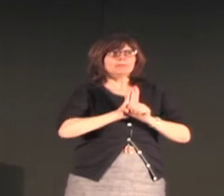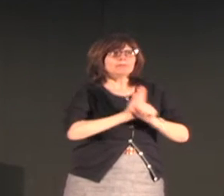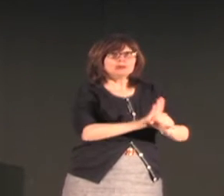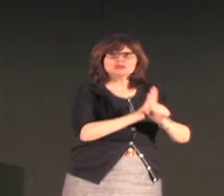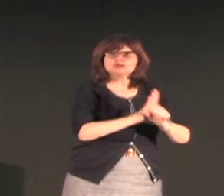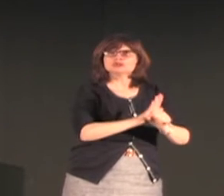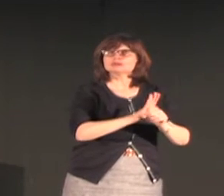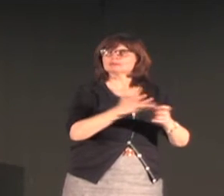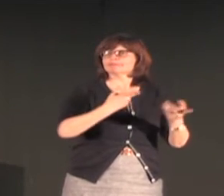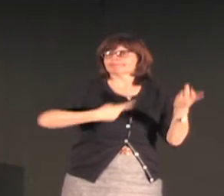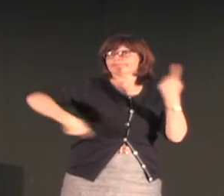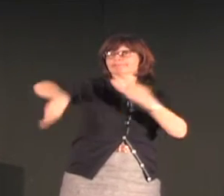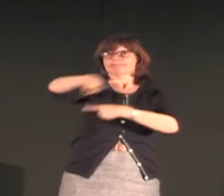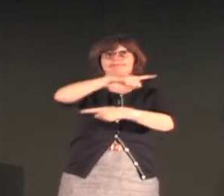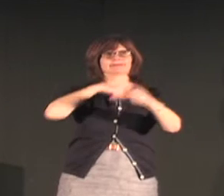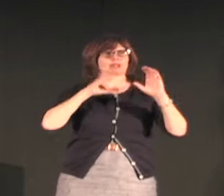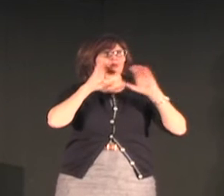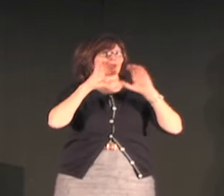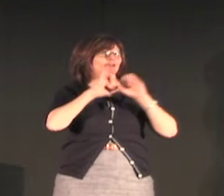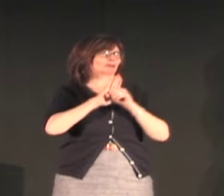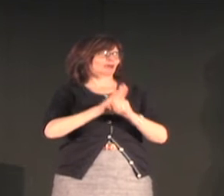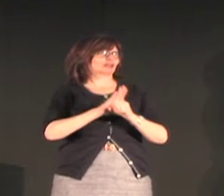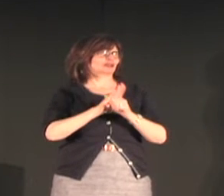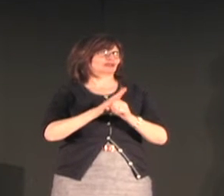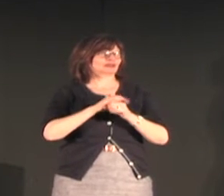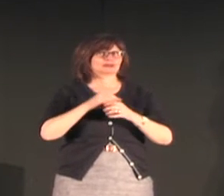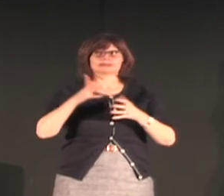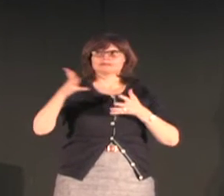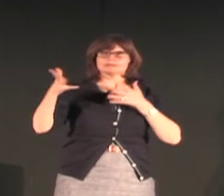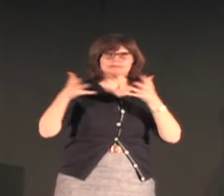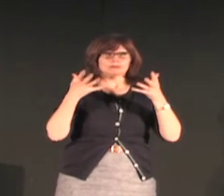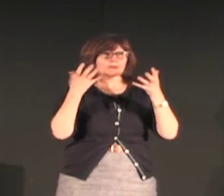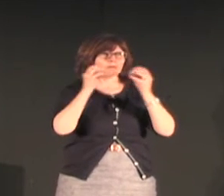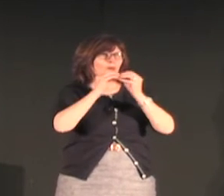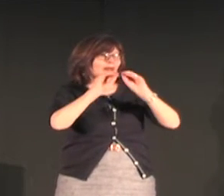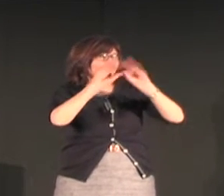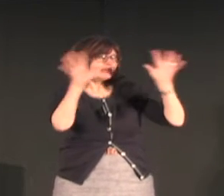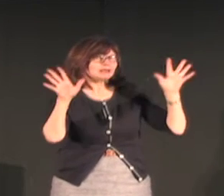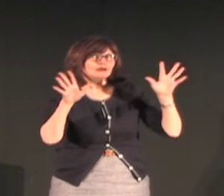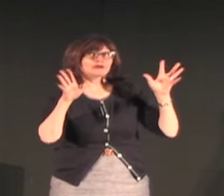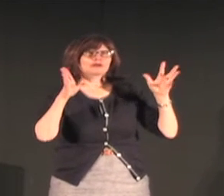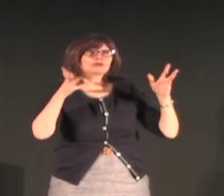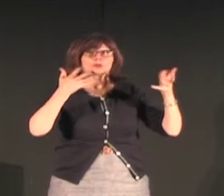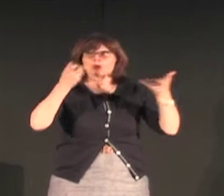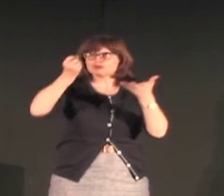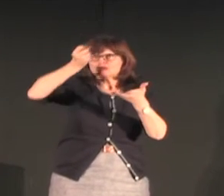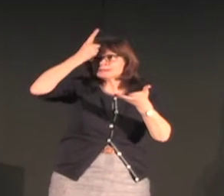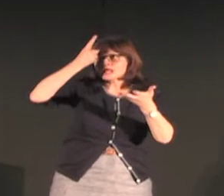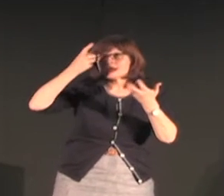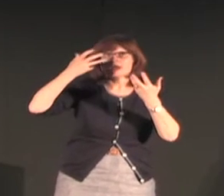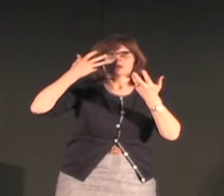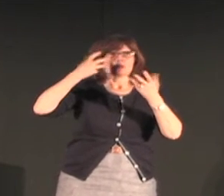in a dynamic way and those changes come about because of the pressures of the users to communicate clearly